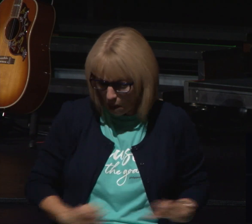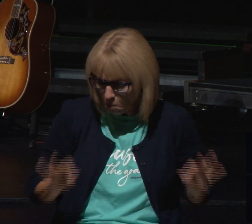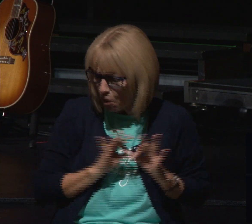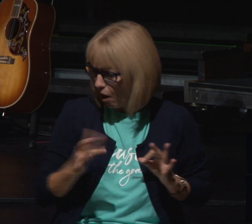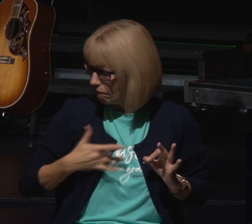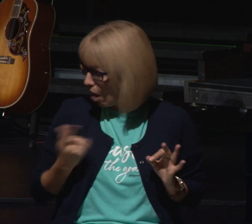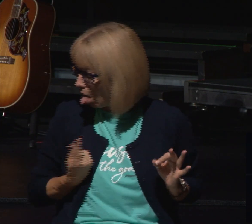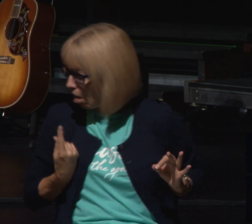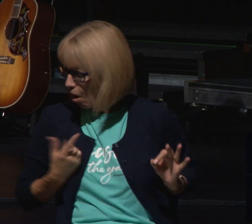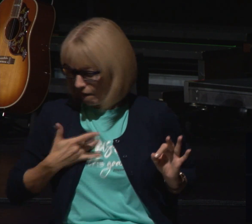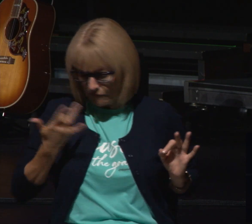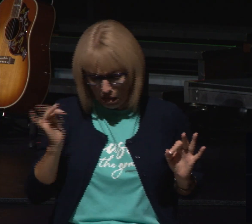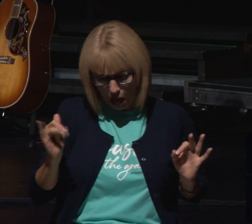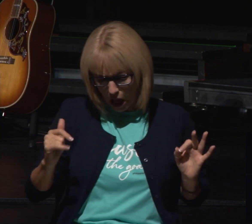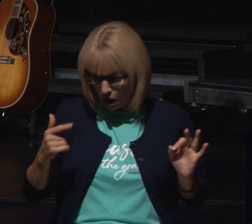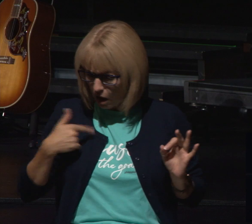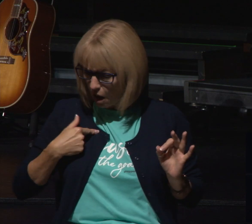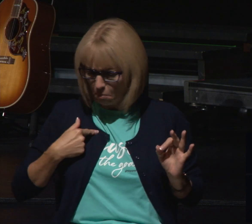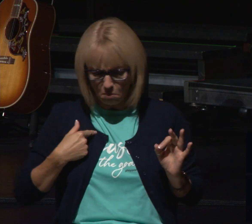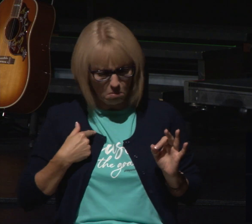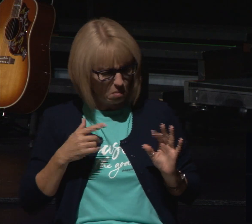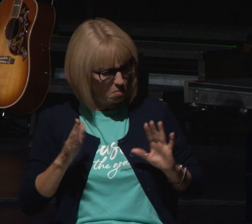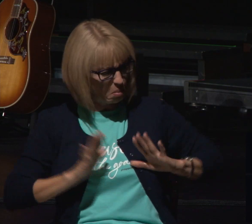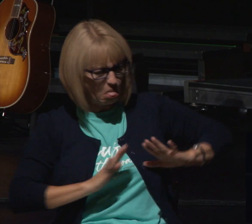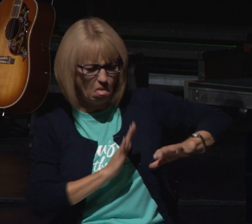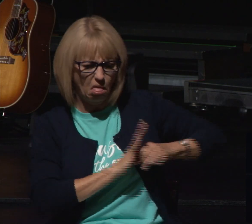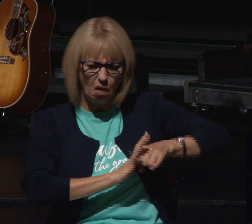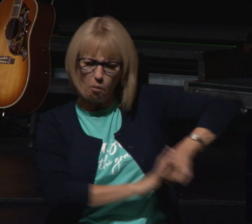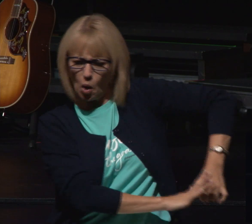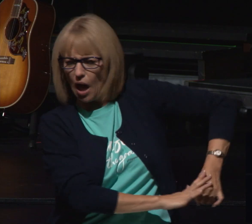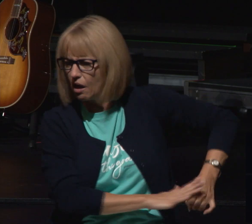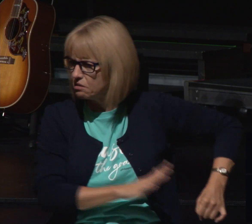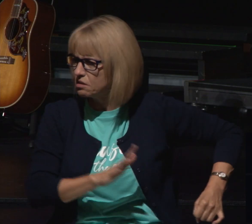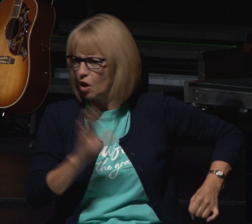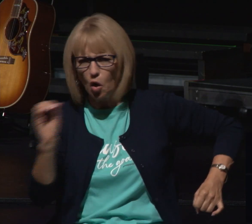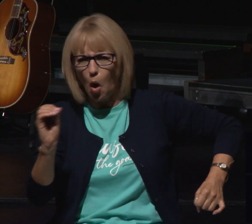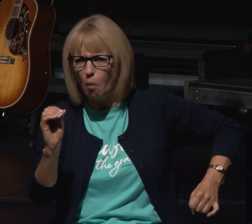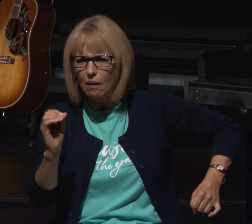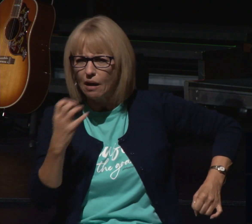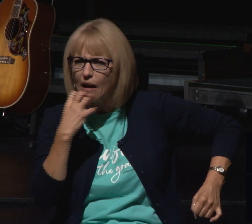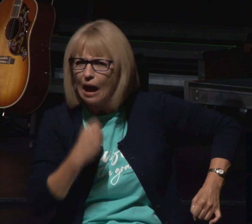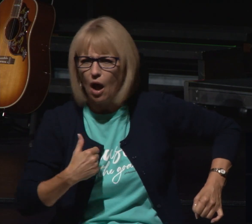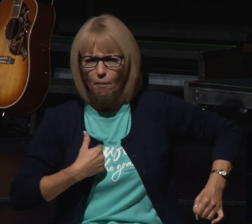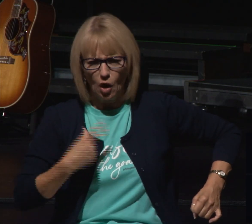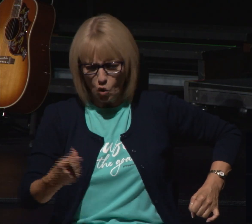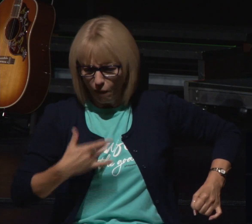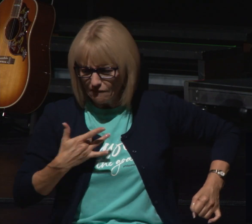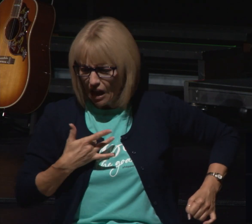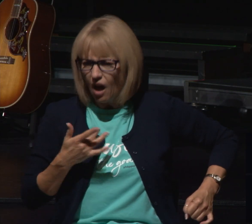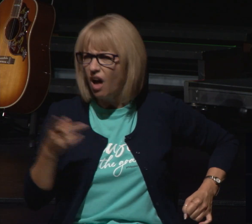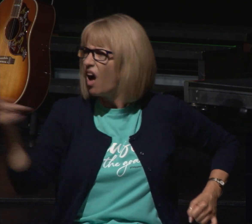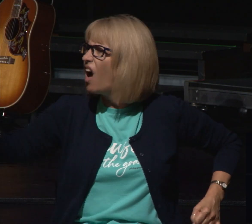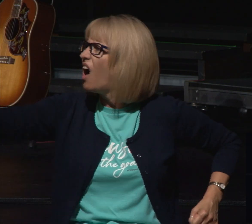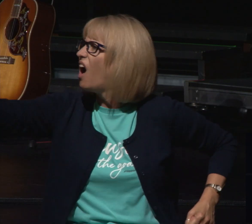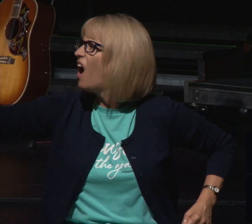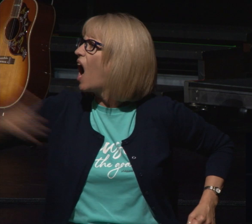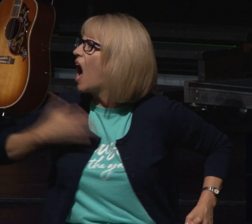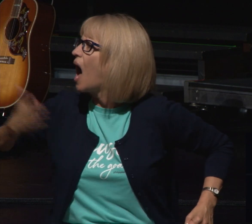leaves you just feeling used and pushed off to the side like it really doesn't matter in life and you look at people around and they seem to be flying